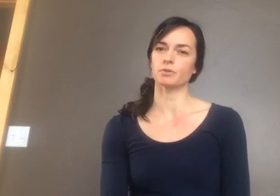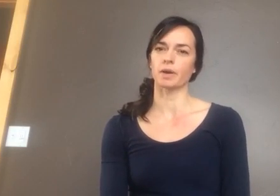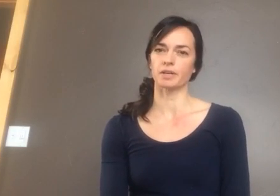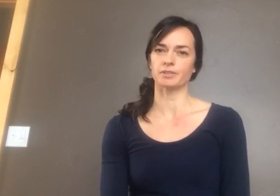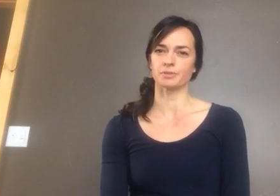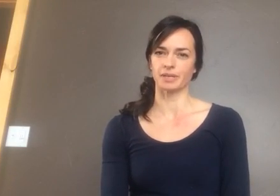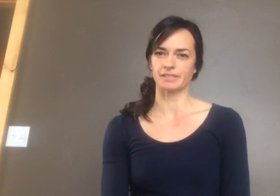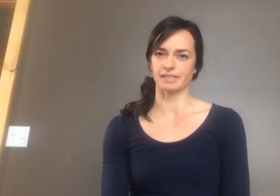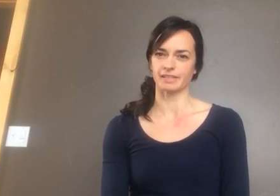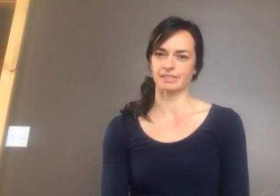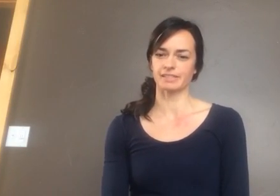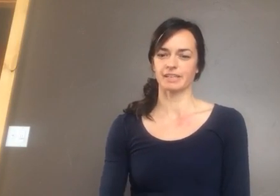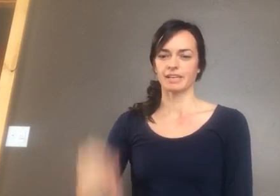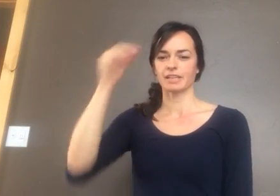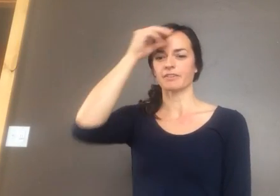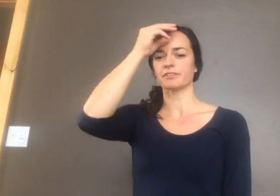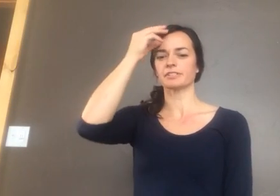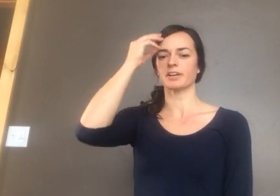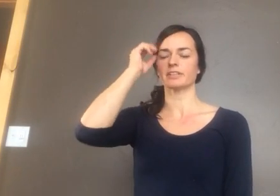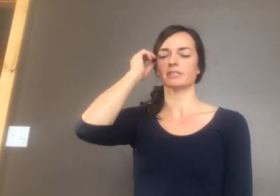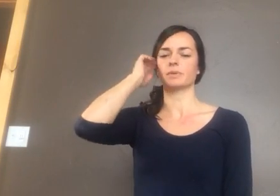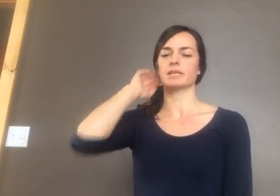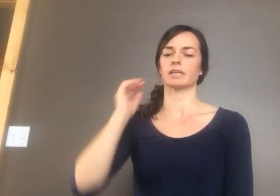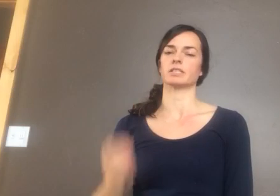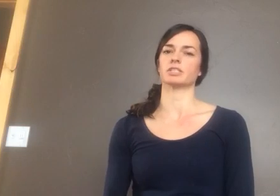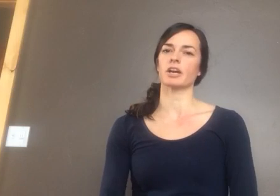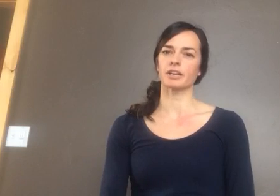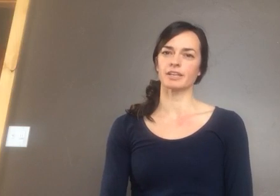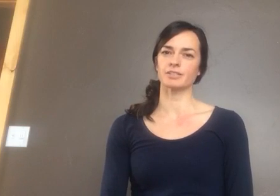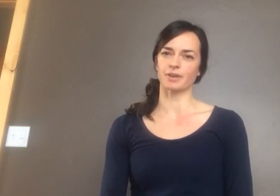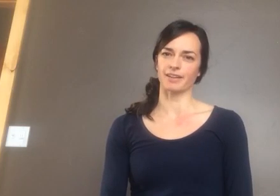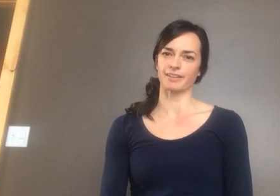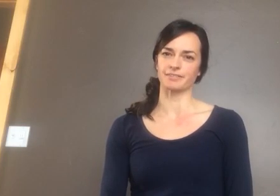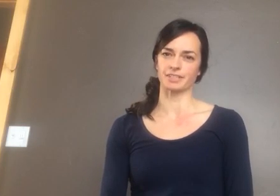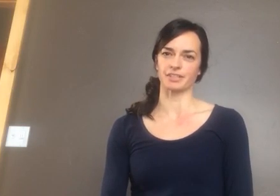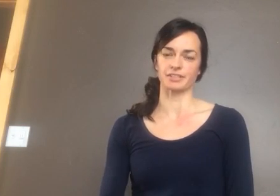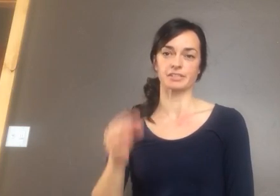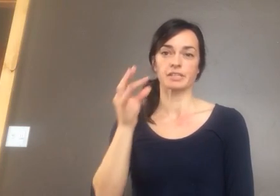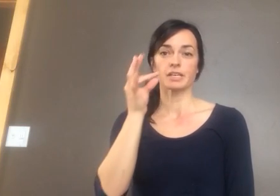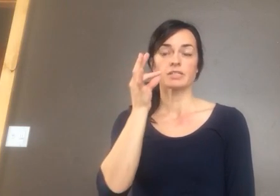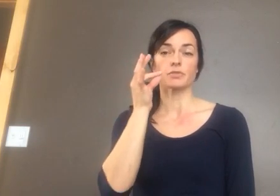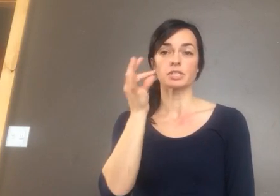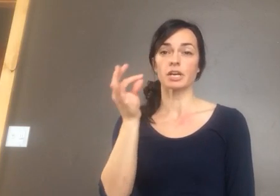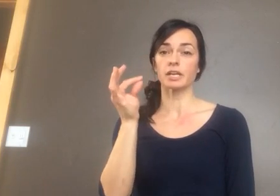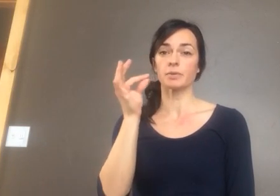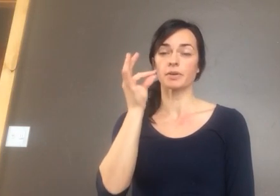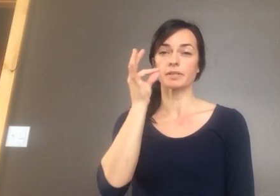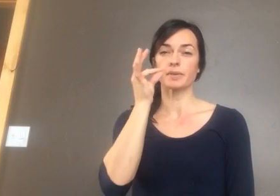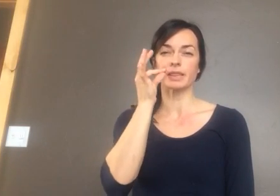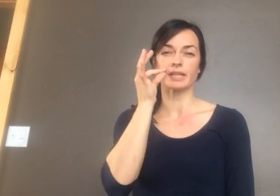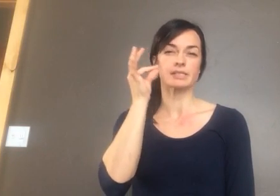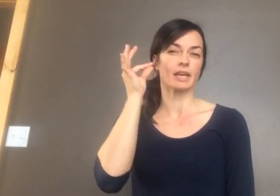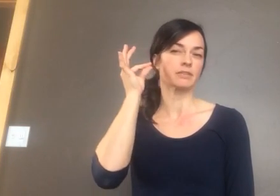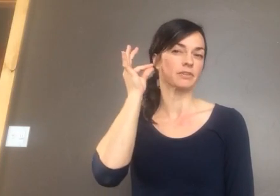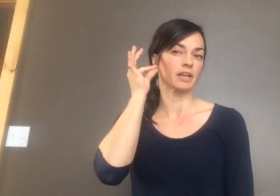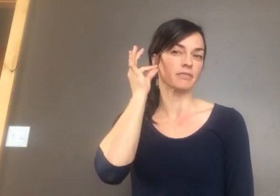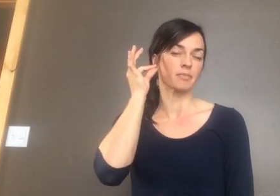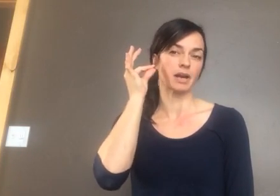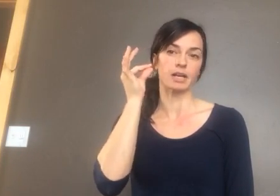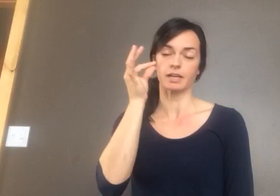126. The first card this week is Cherokee Trail of Tears. So for Cherokee we're going to make that sign for Native American